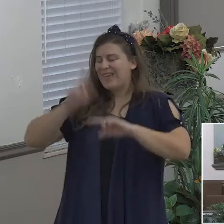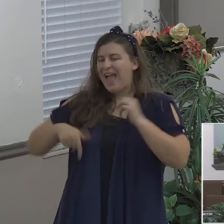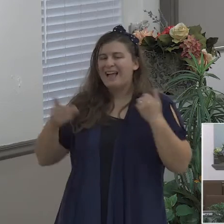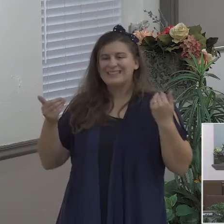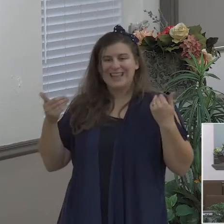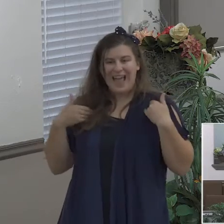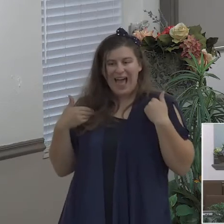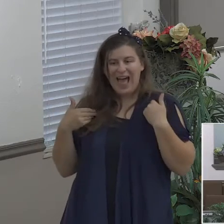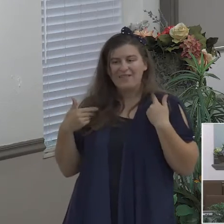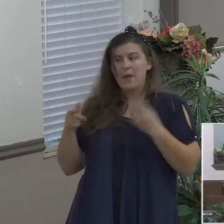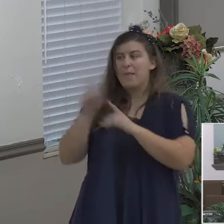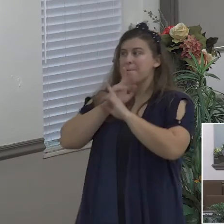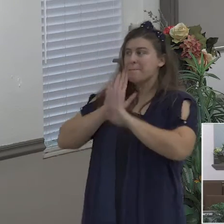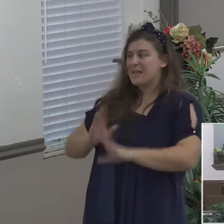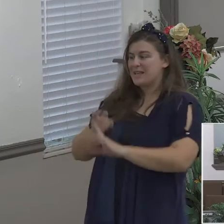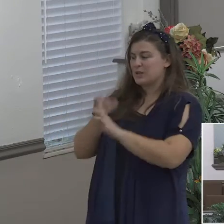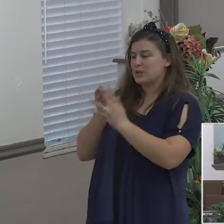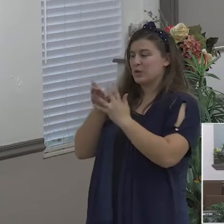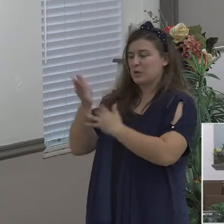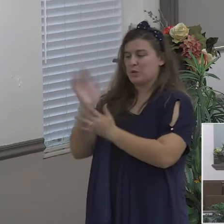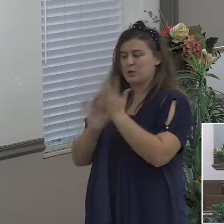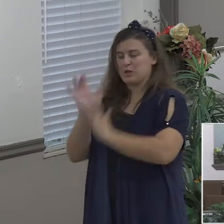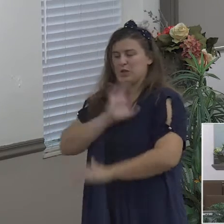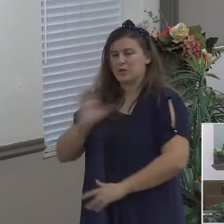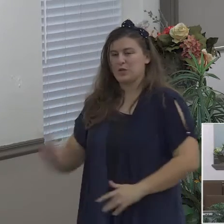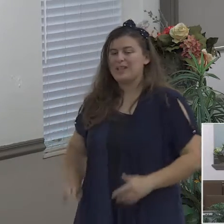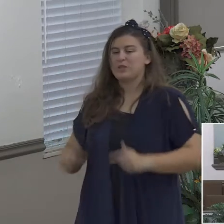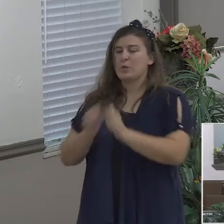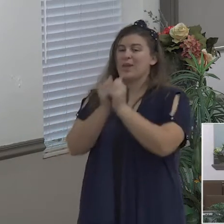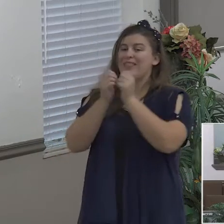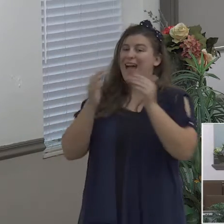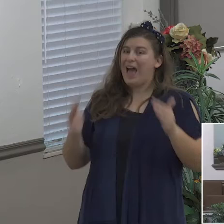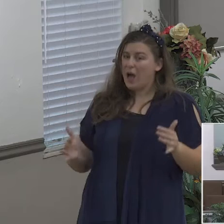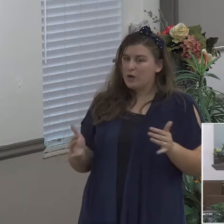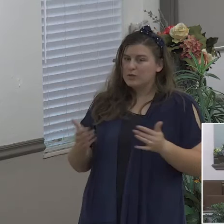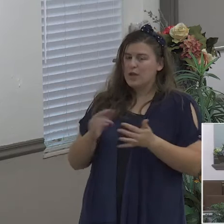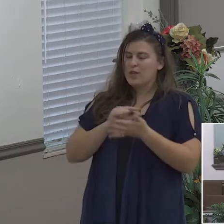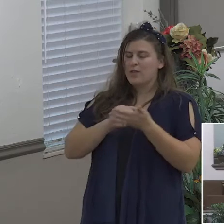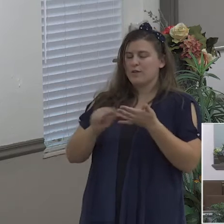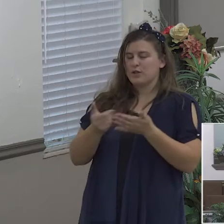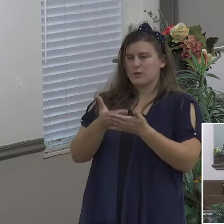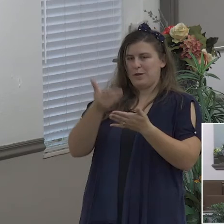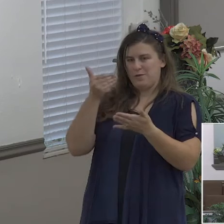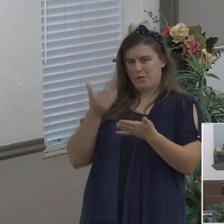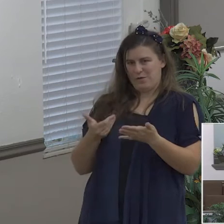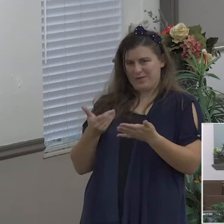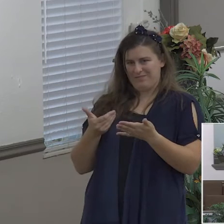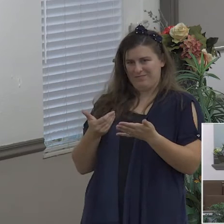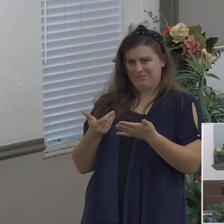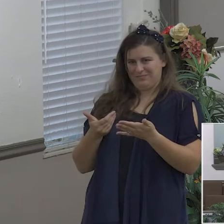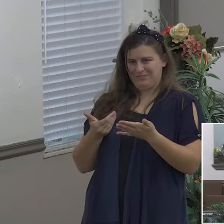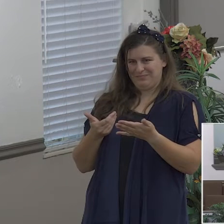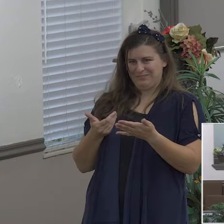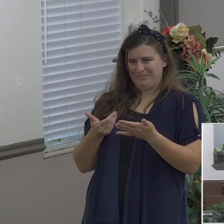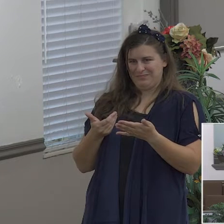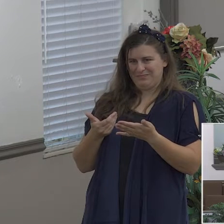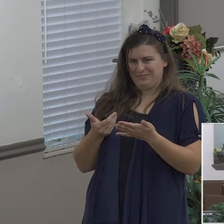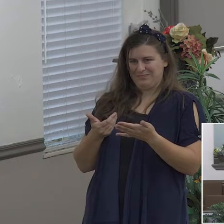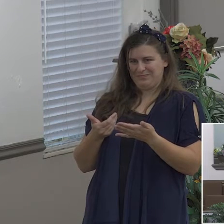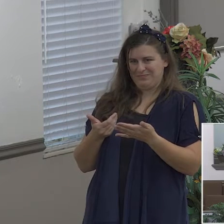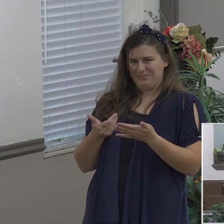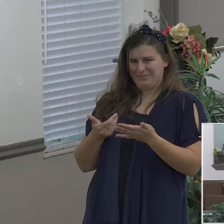we don't get it the promises of verse 7 are predicated